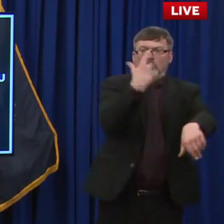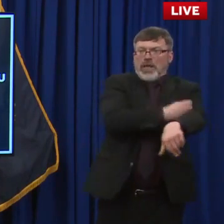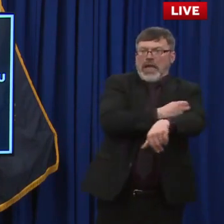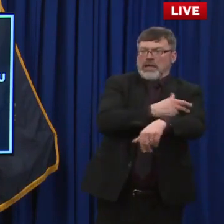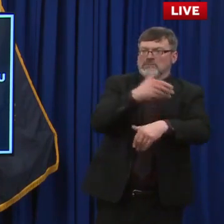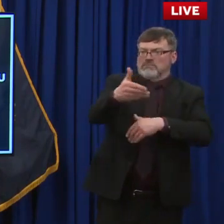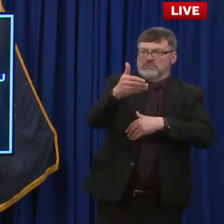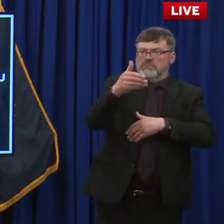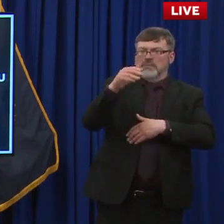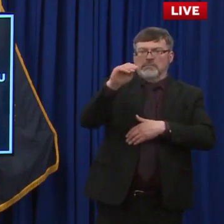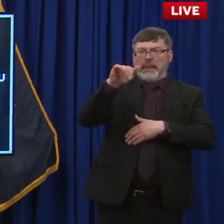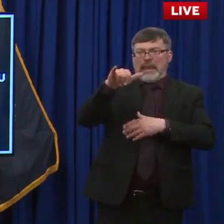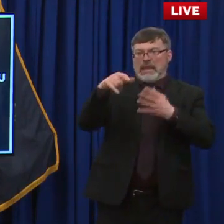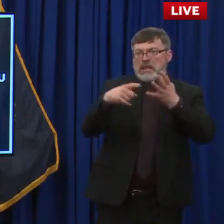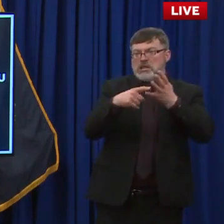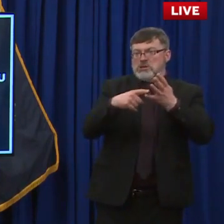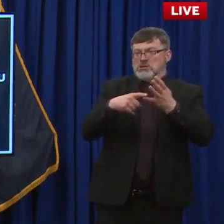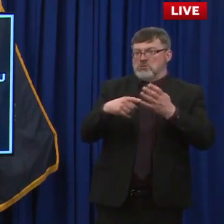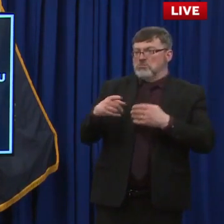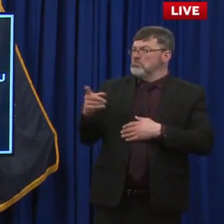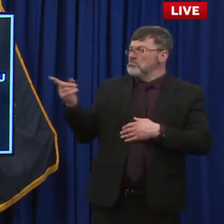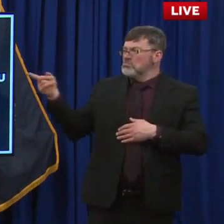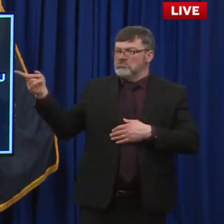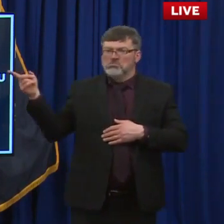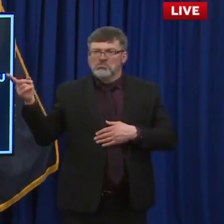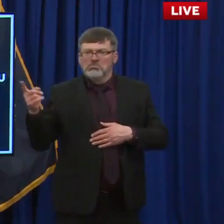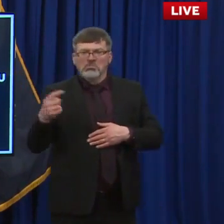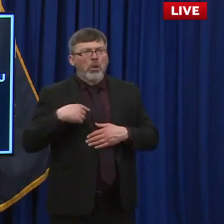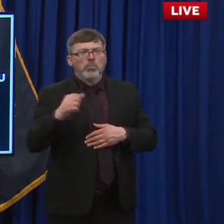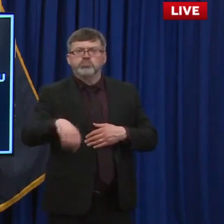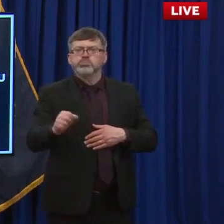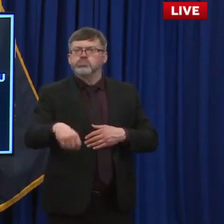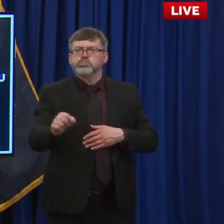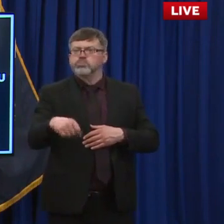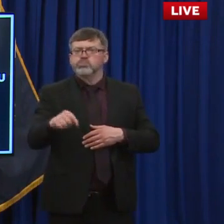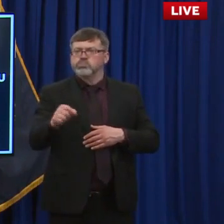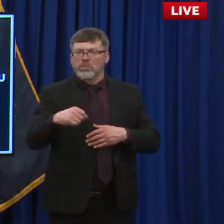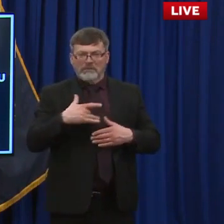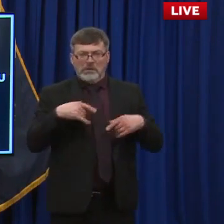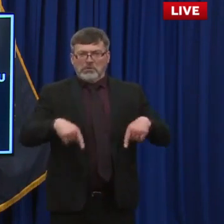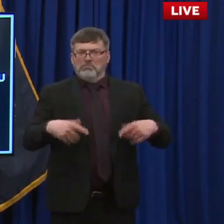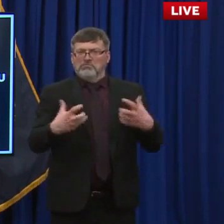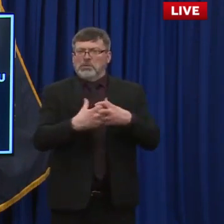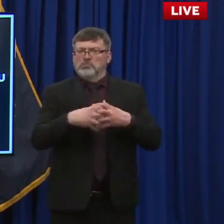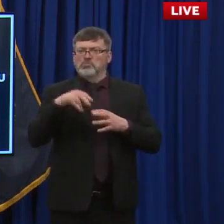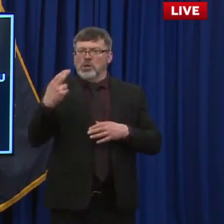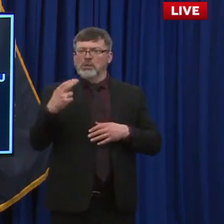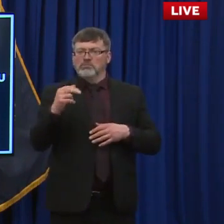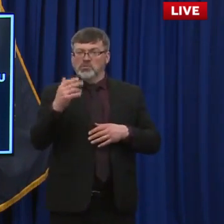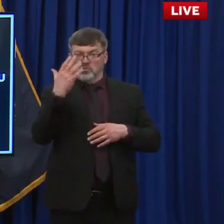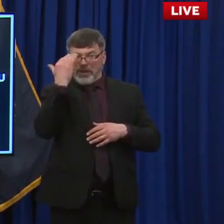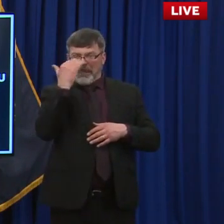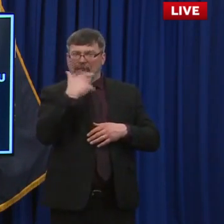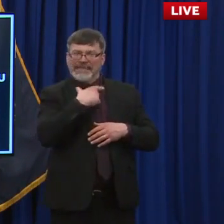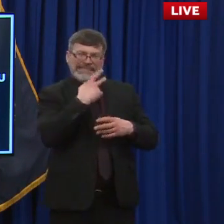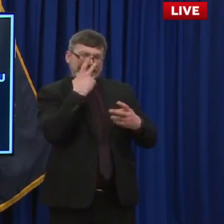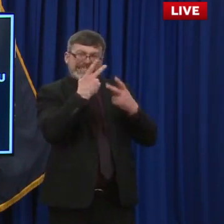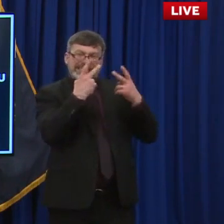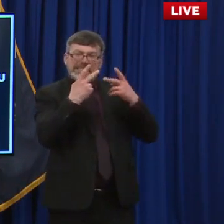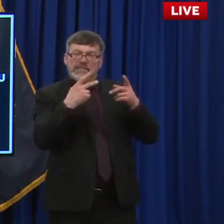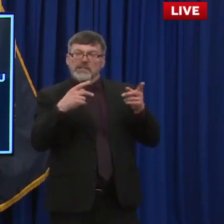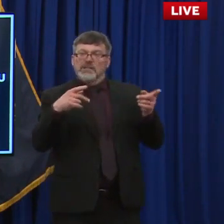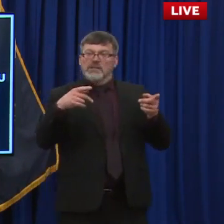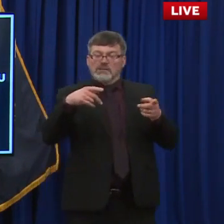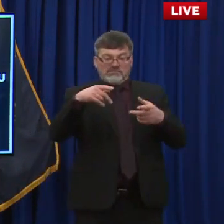think they could do it. I mean, everything I've seen in talking to the folks at Pfizer, Moderna, Johnson and Johnson, we've talked to some executives in all those different